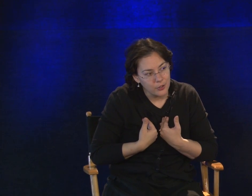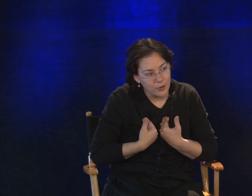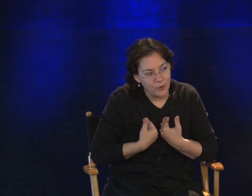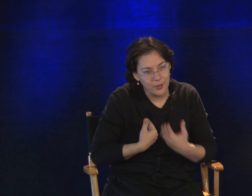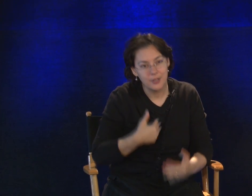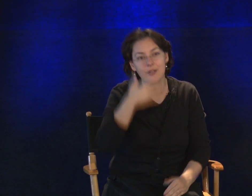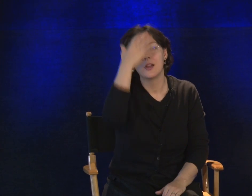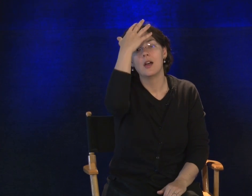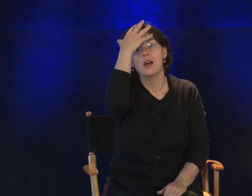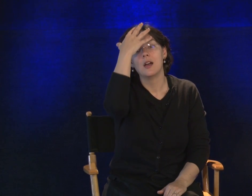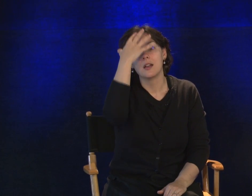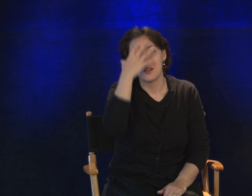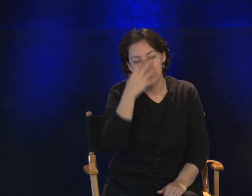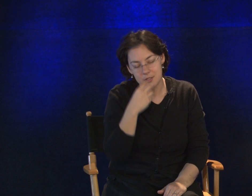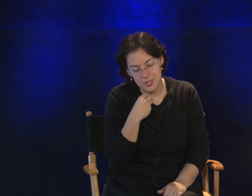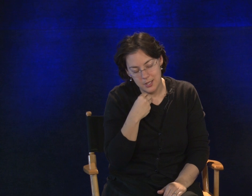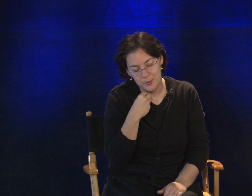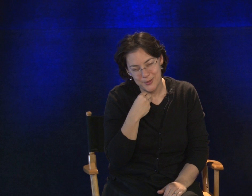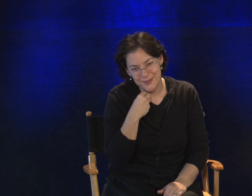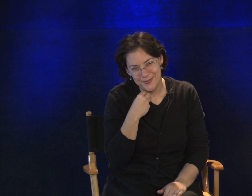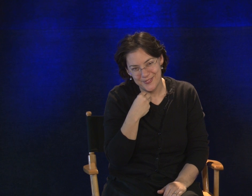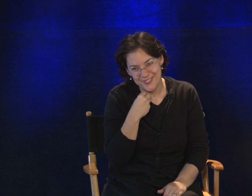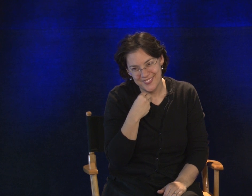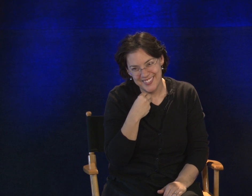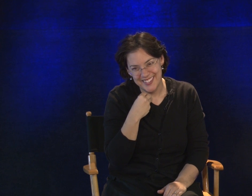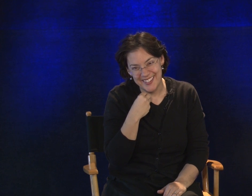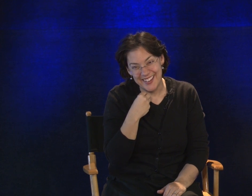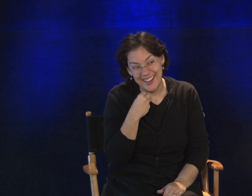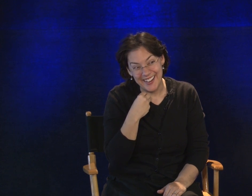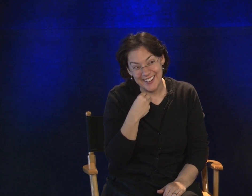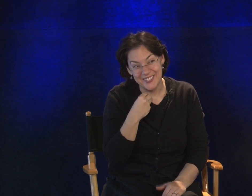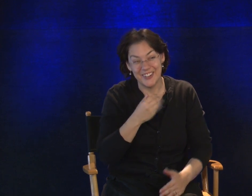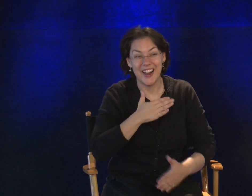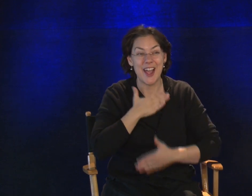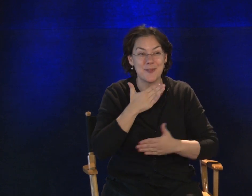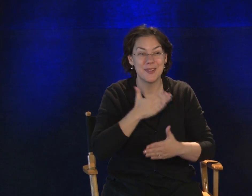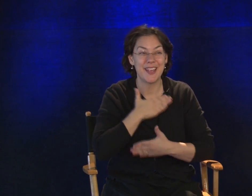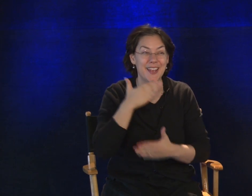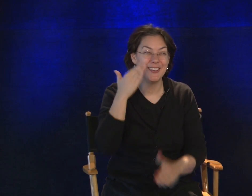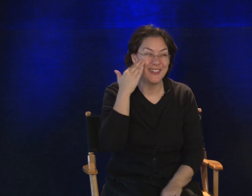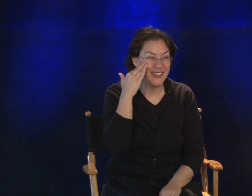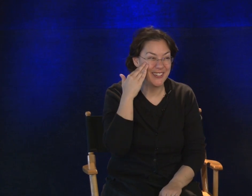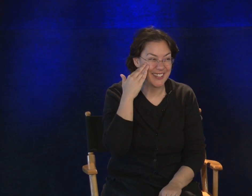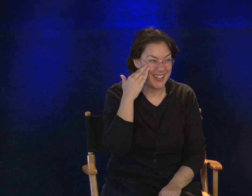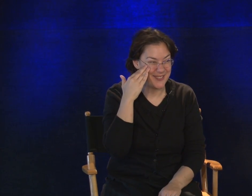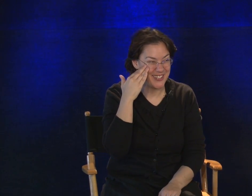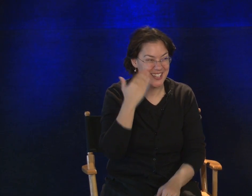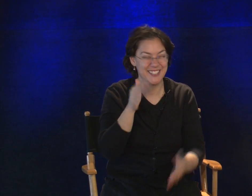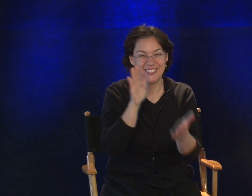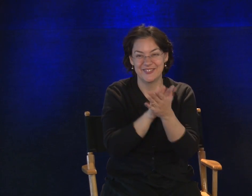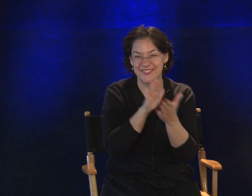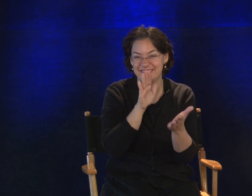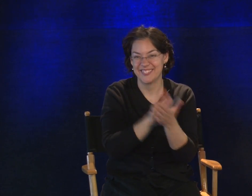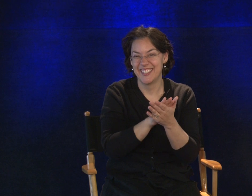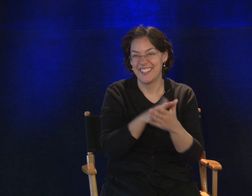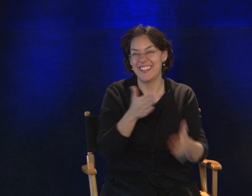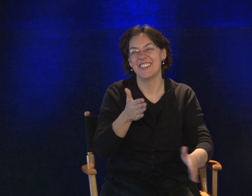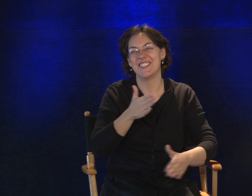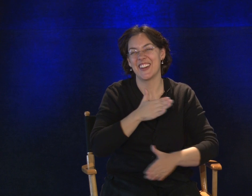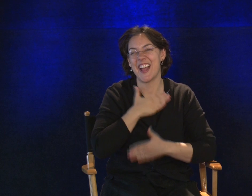you know it, go to sleep. If you're happy and you know it, clap your hands. If you're